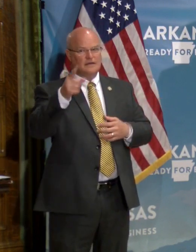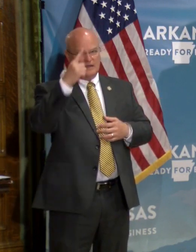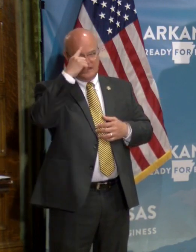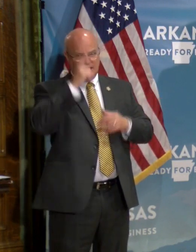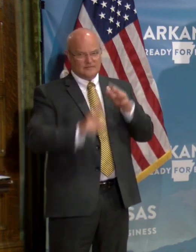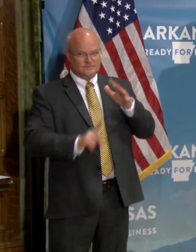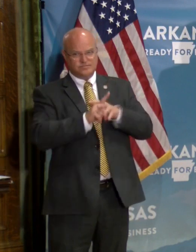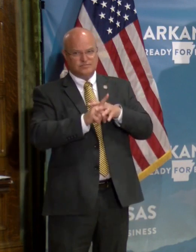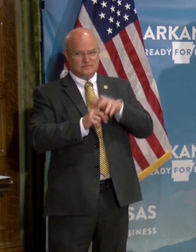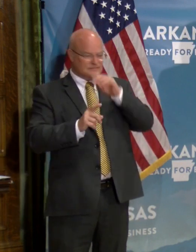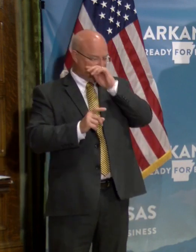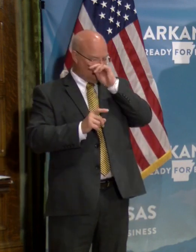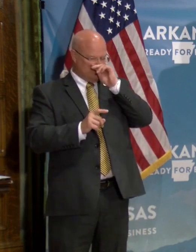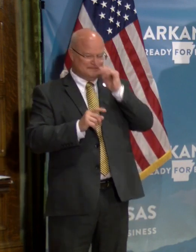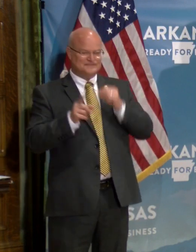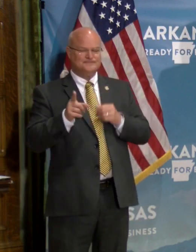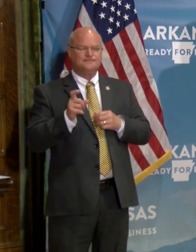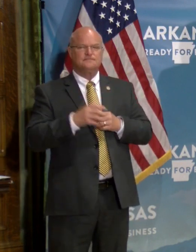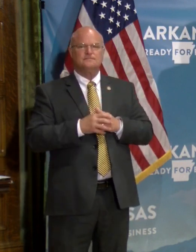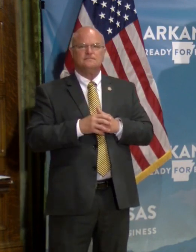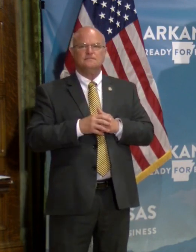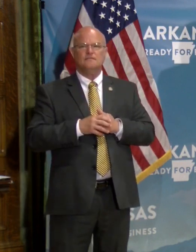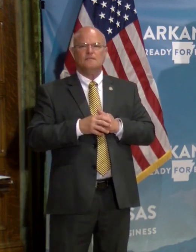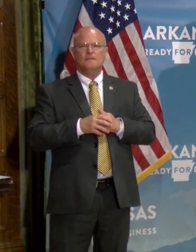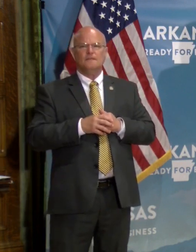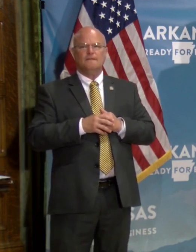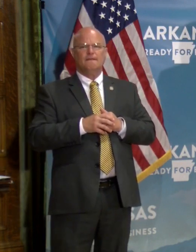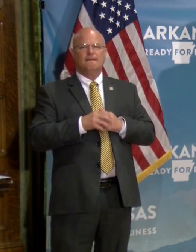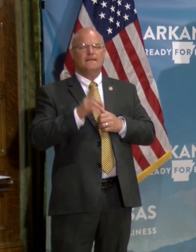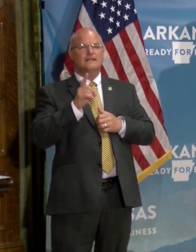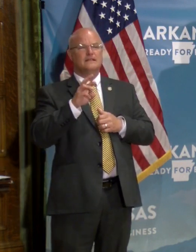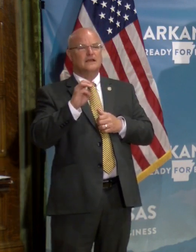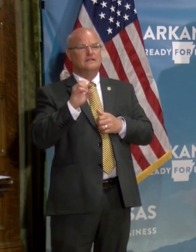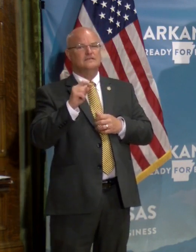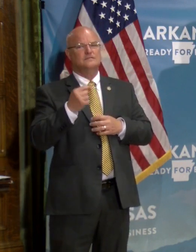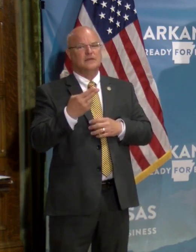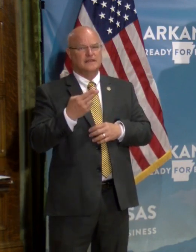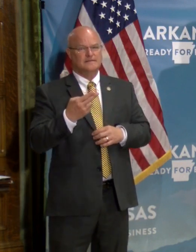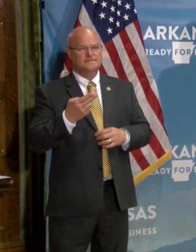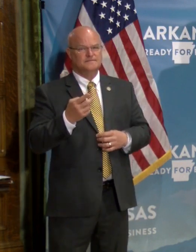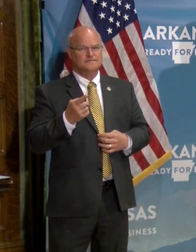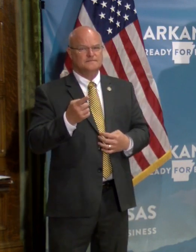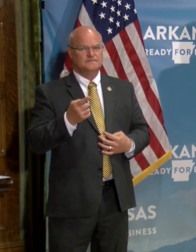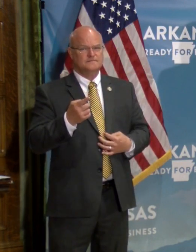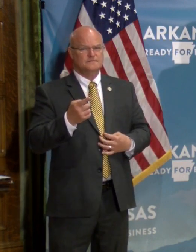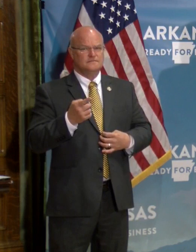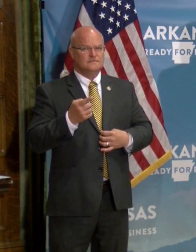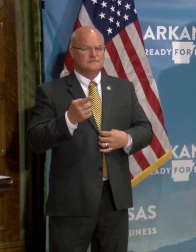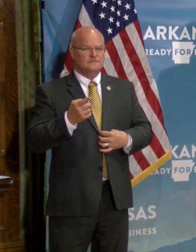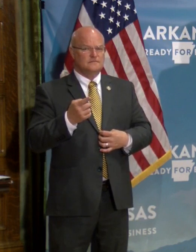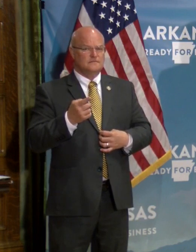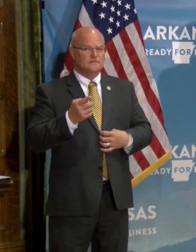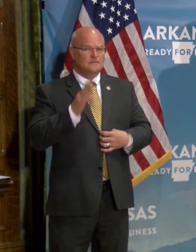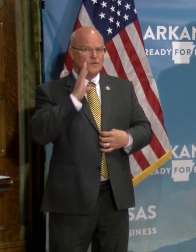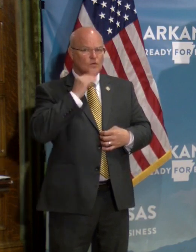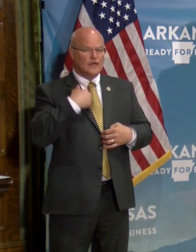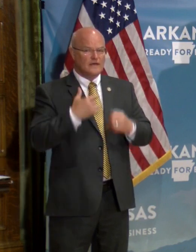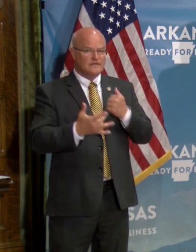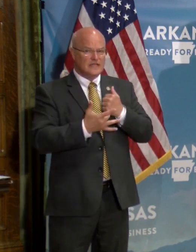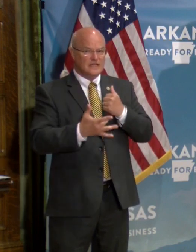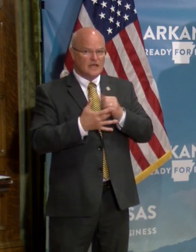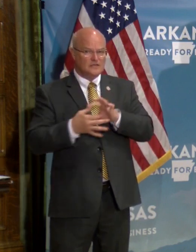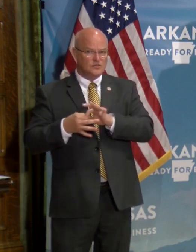Well, maybe two quick, kind of quick questions. maybe it's for Dr. Smith. Apple and Google have some kind of technology